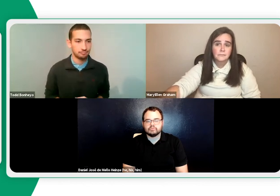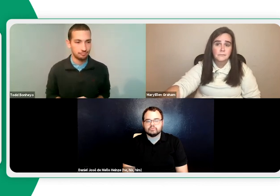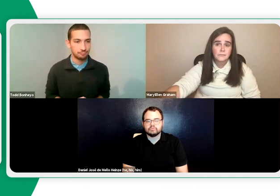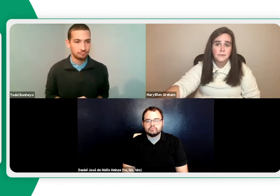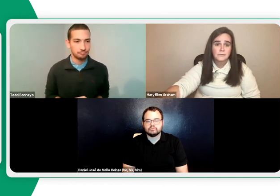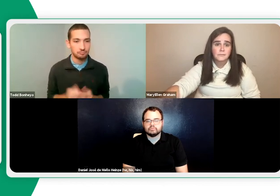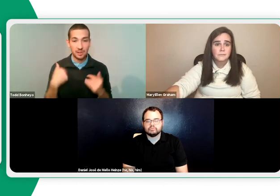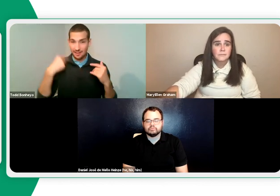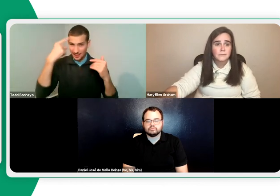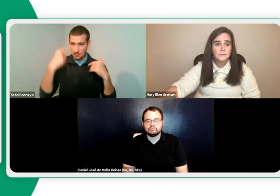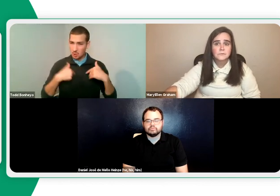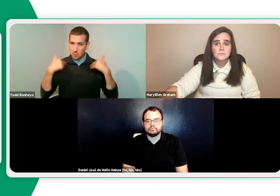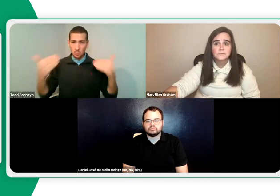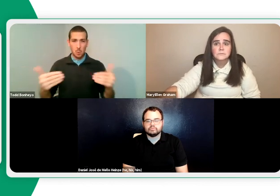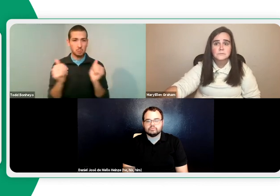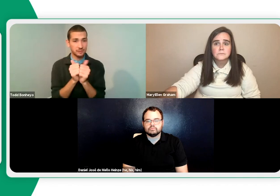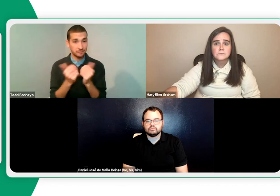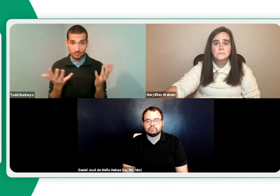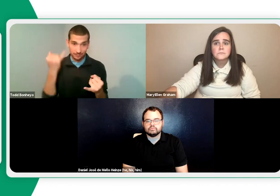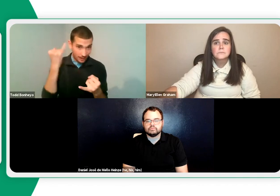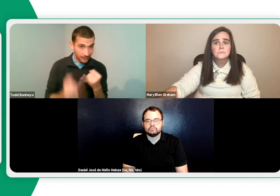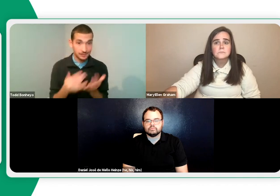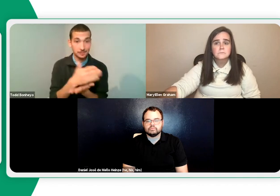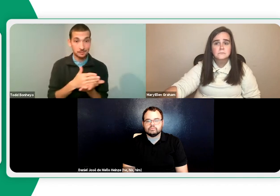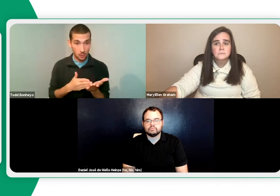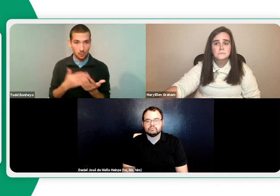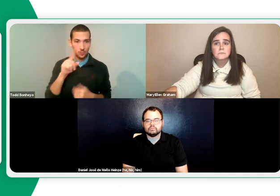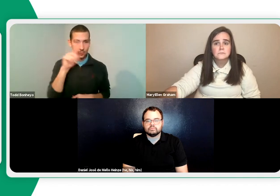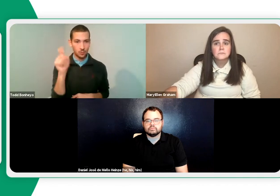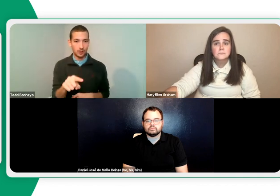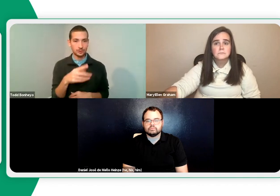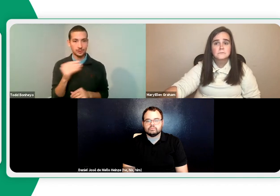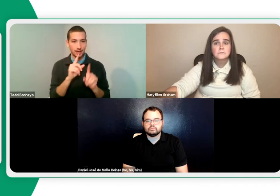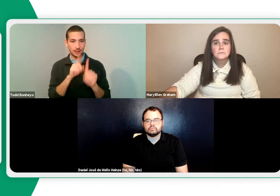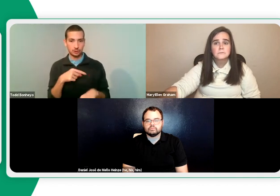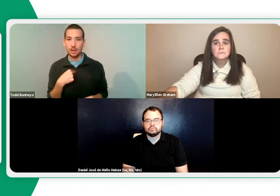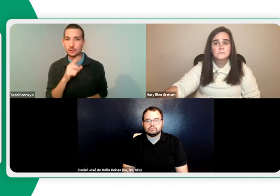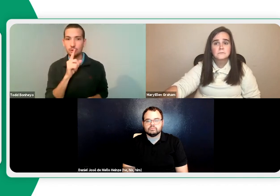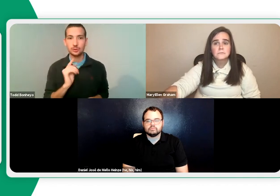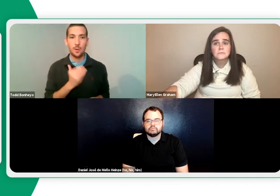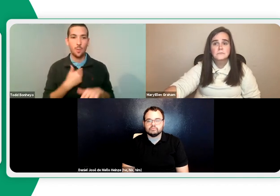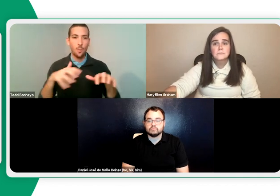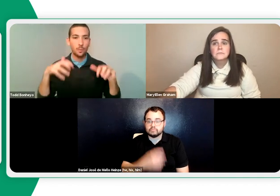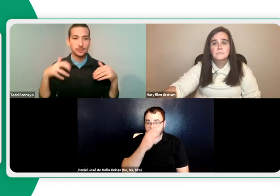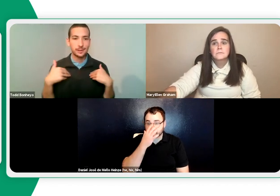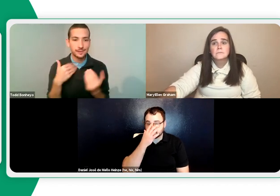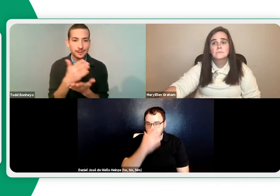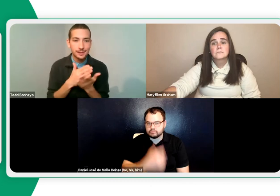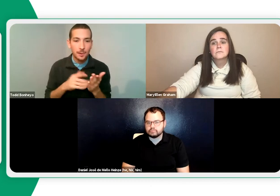classroom, or in the Zoom room all day long. And it just changes the feel of it by taking them on that virtual field trip. And